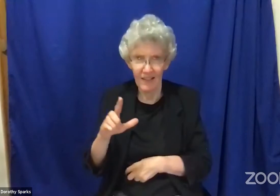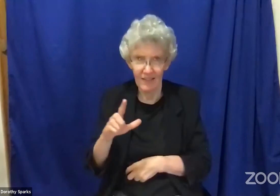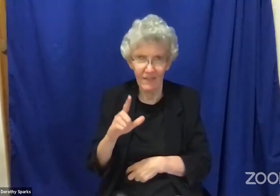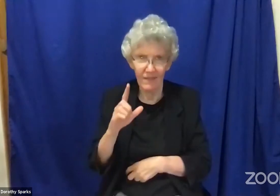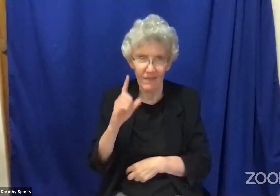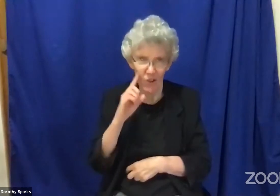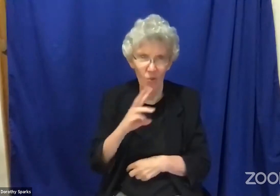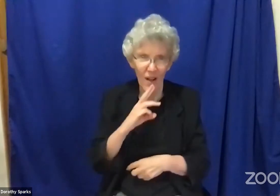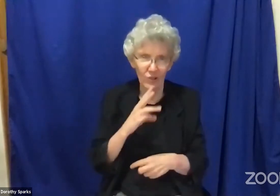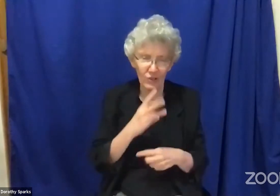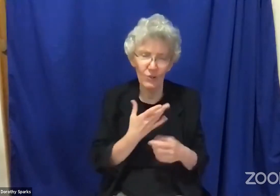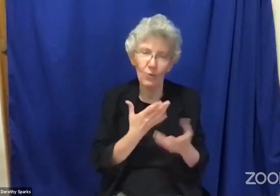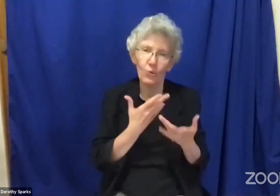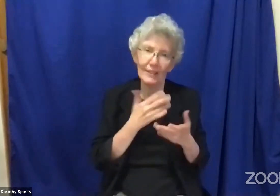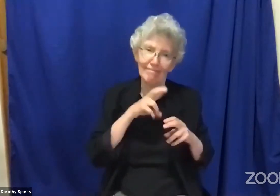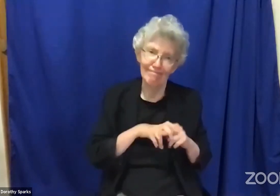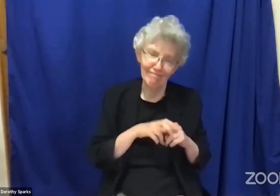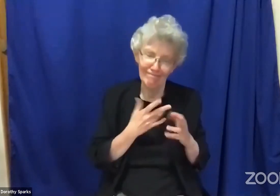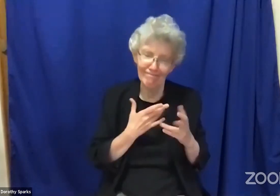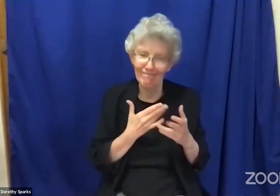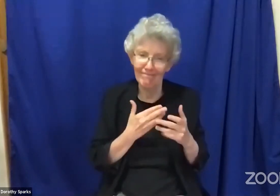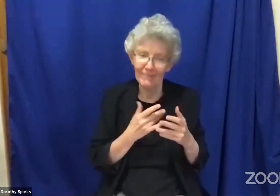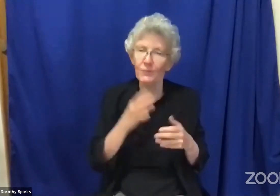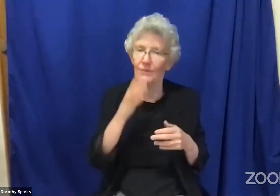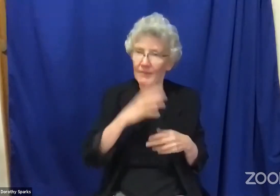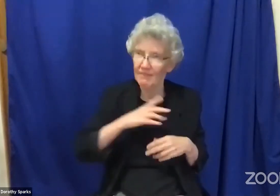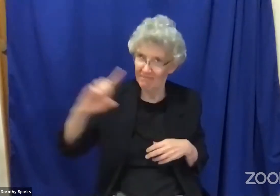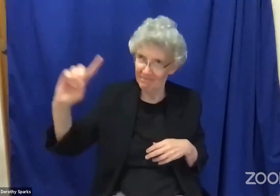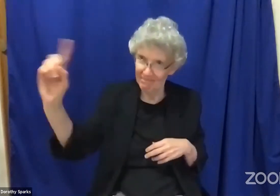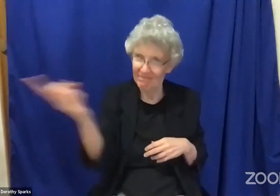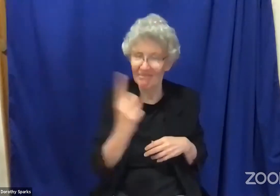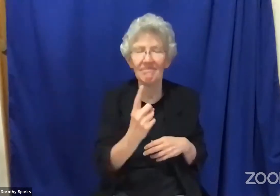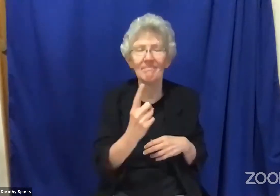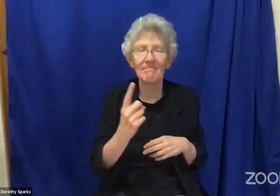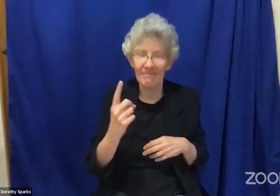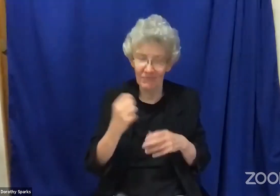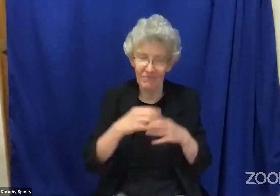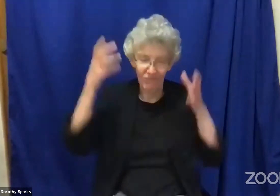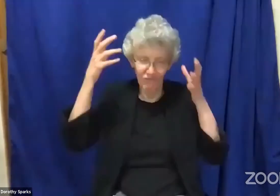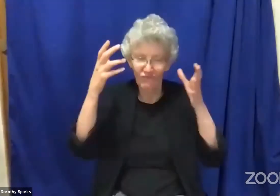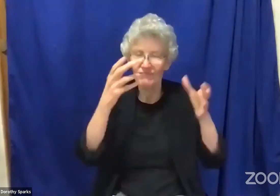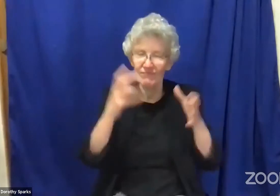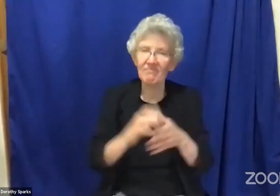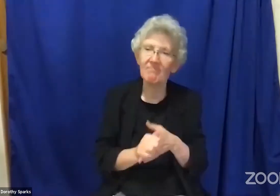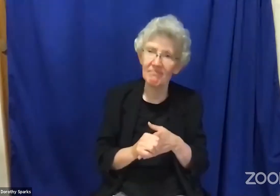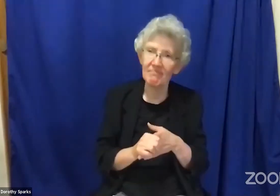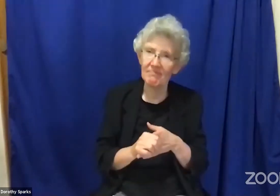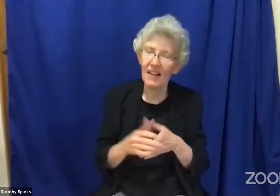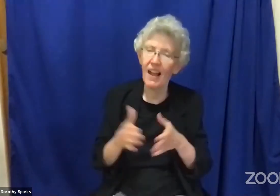And now I'd like to share a gospel story of the Samaritan woman who went to the well